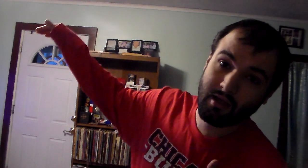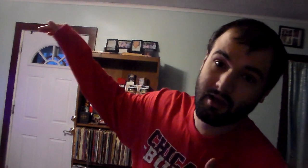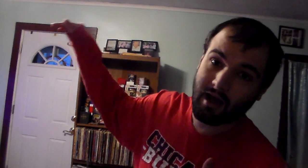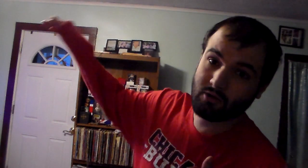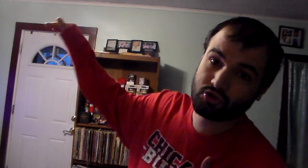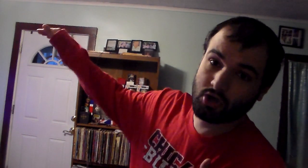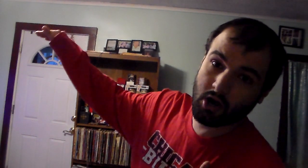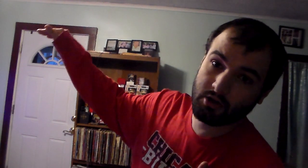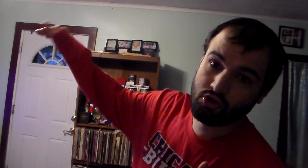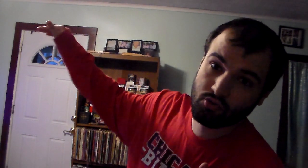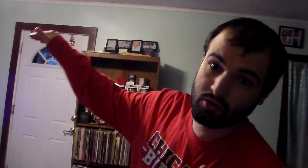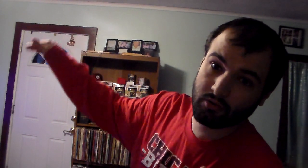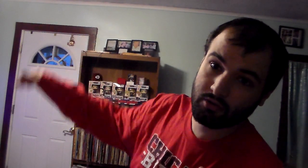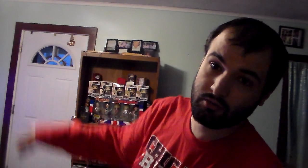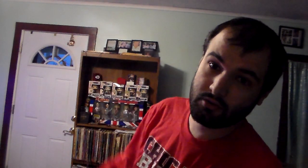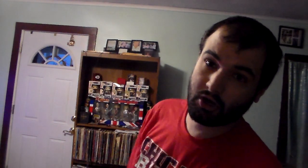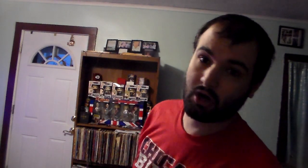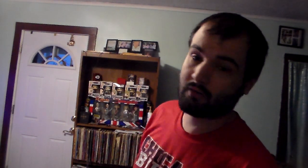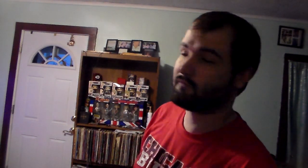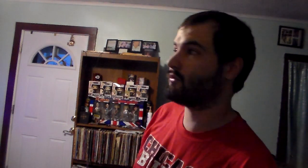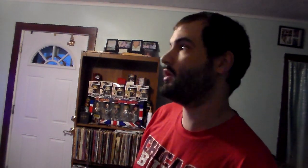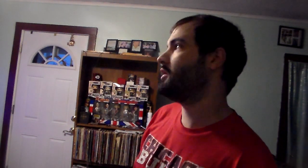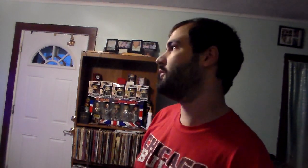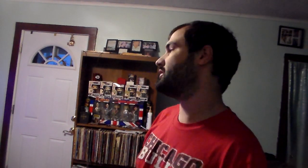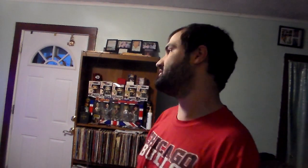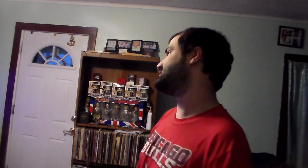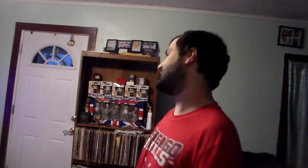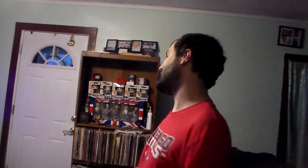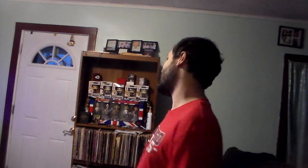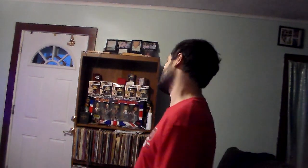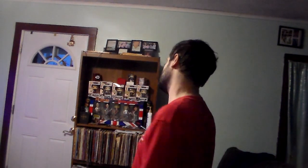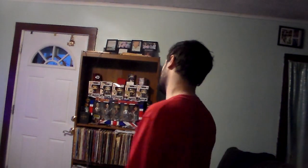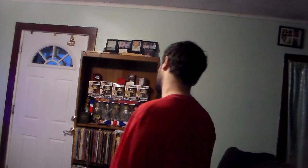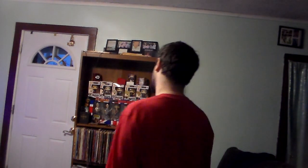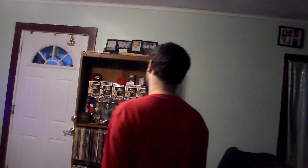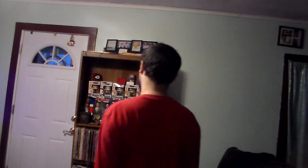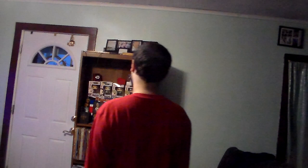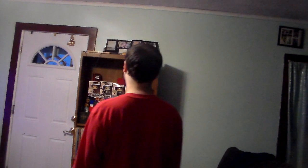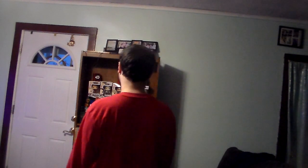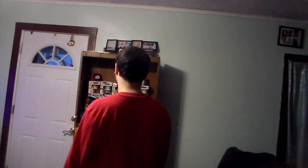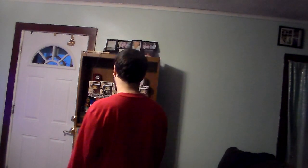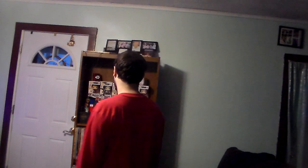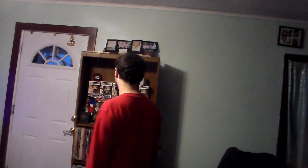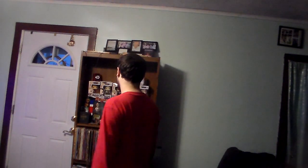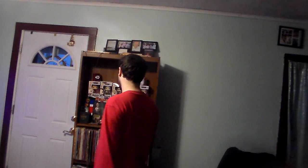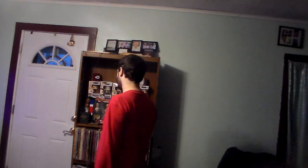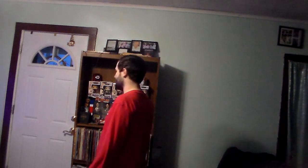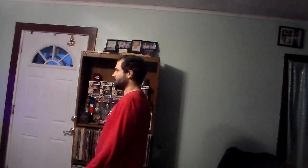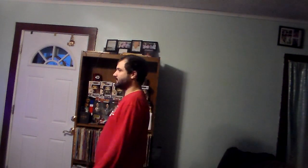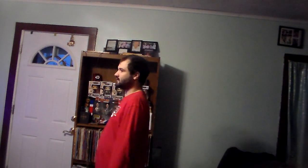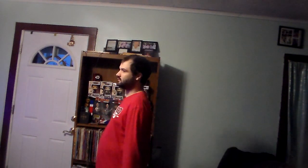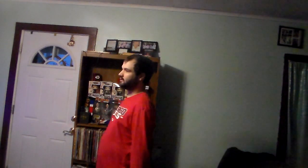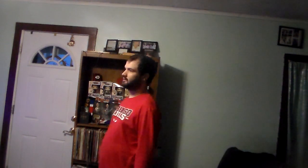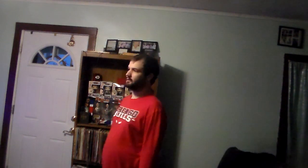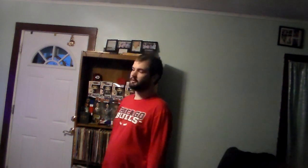how sorry you really you are for what you said last year you guys want to know